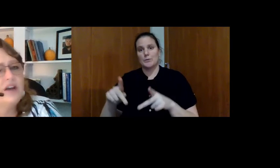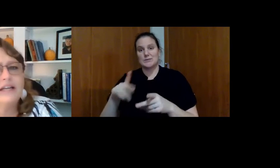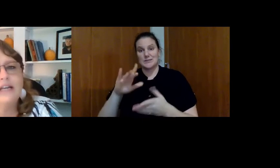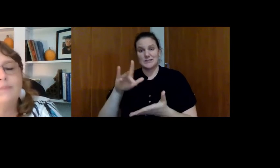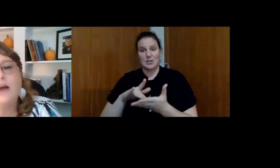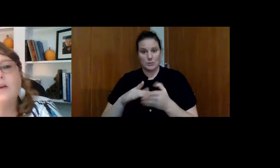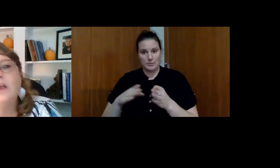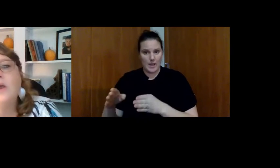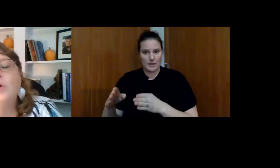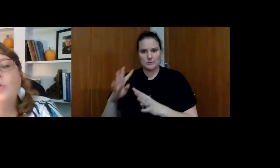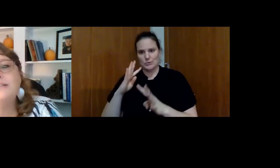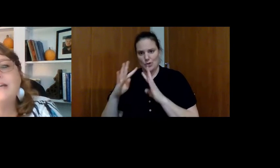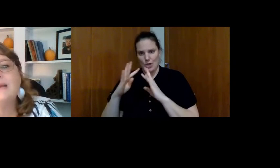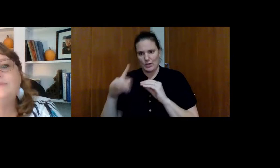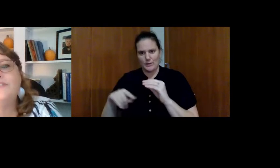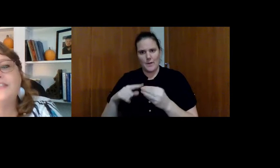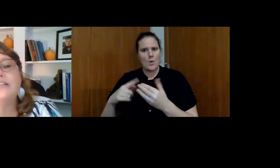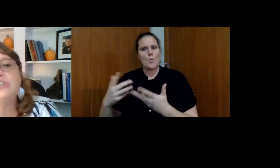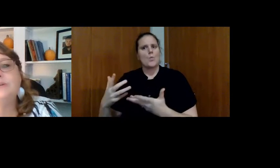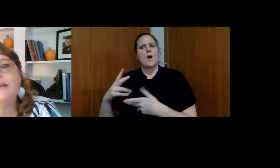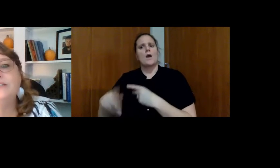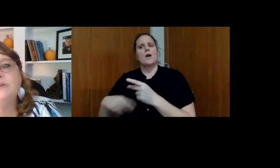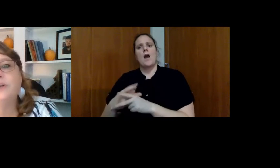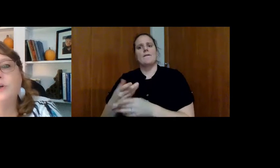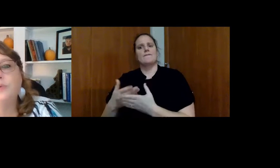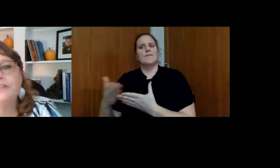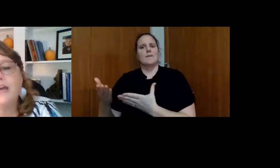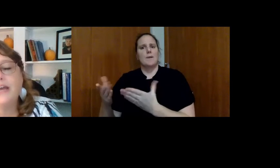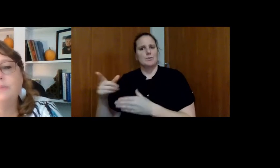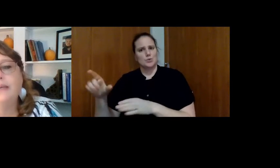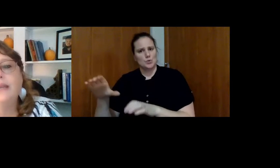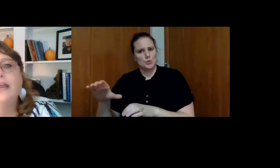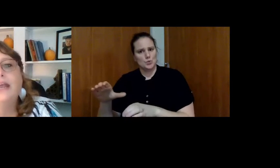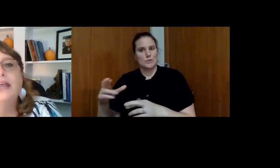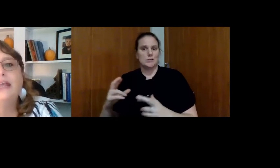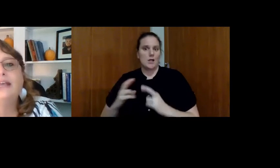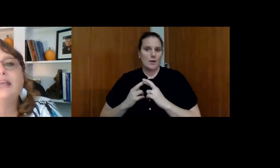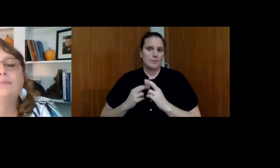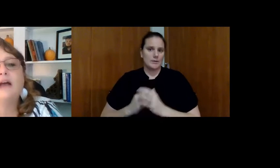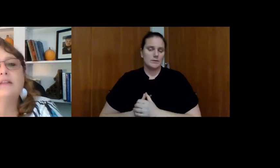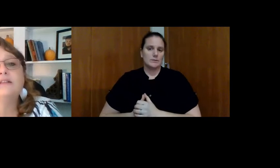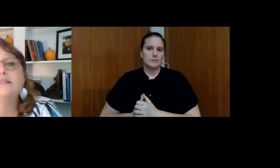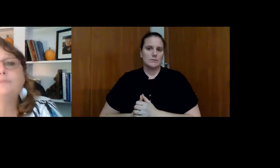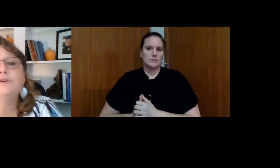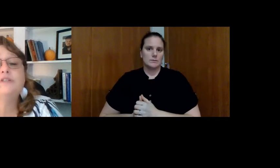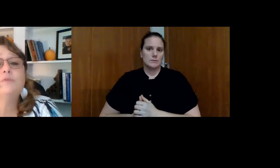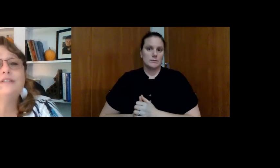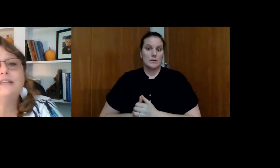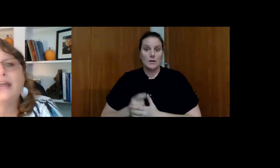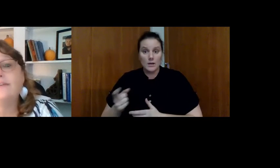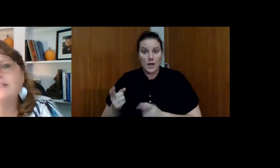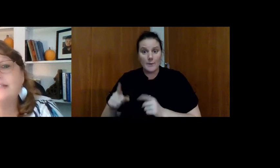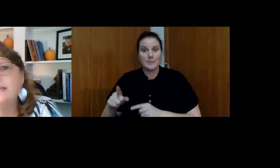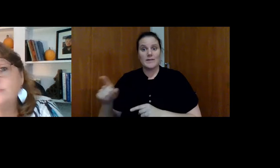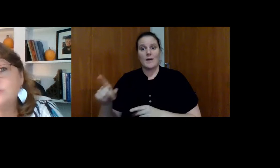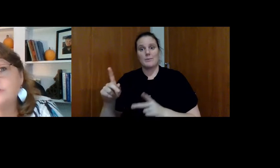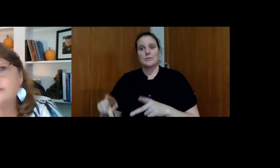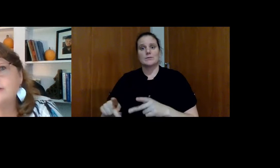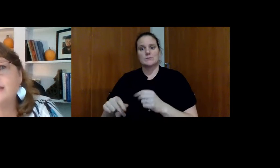a person centered plan, talking about what types of things she might do in her retirement. It came out that this person was an